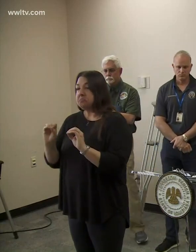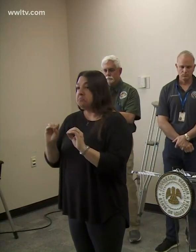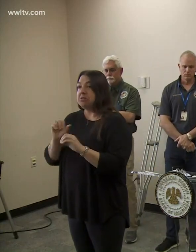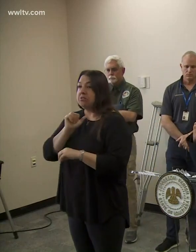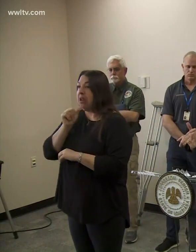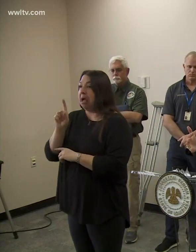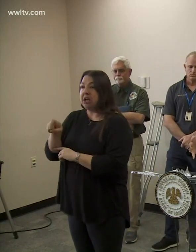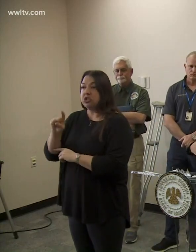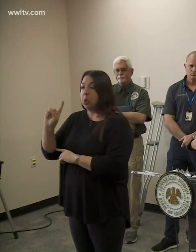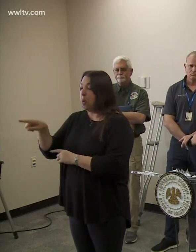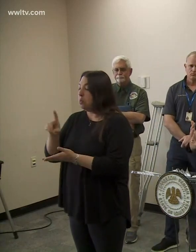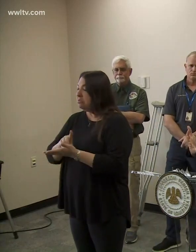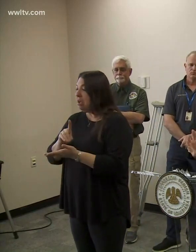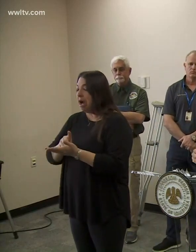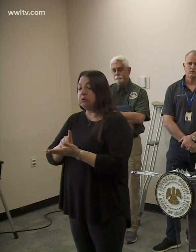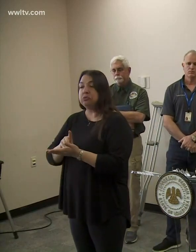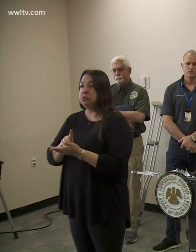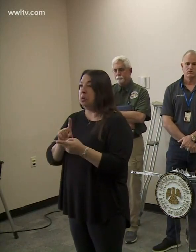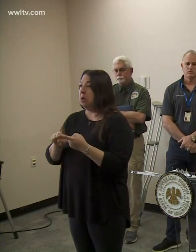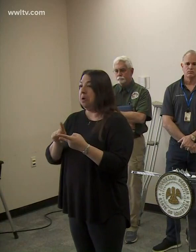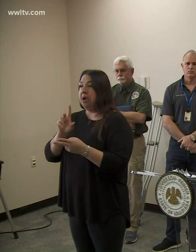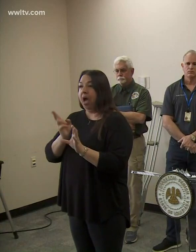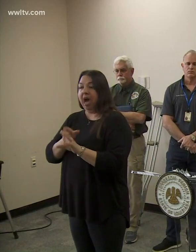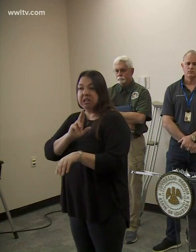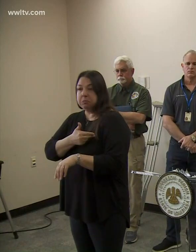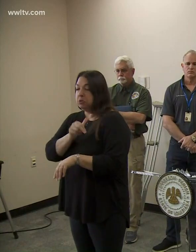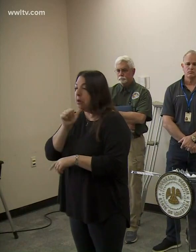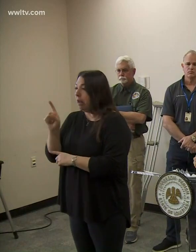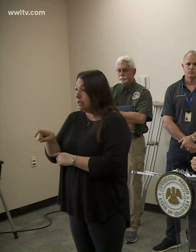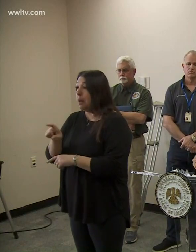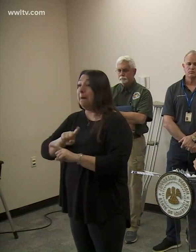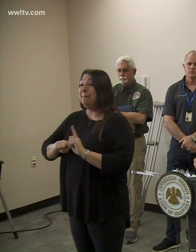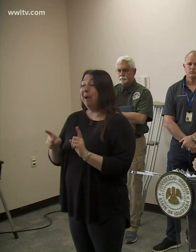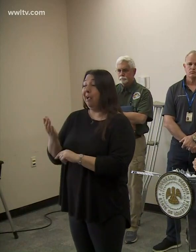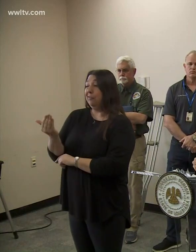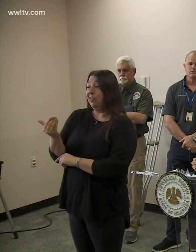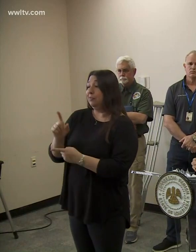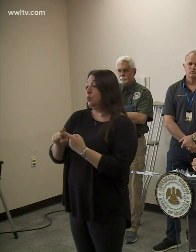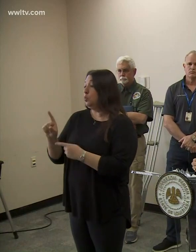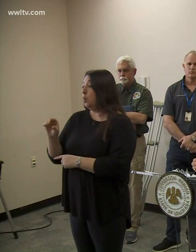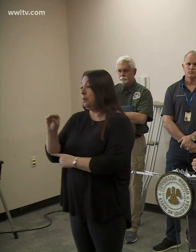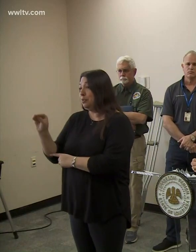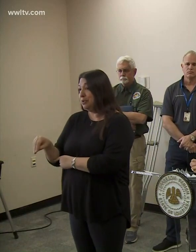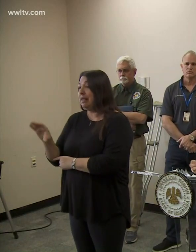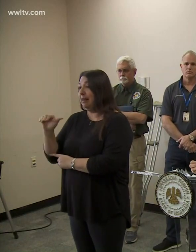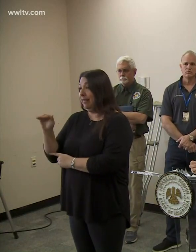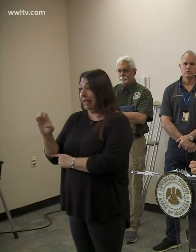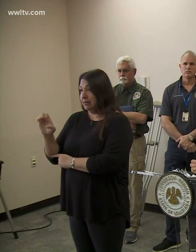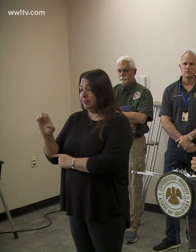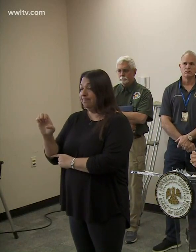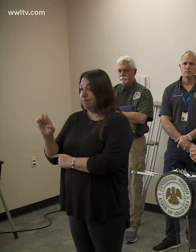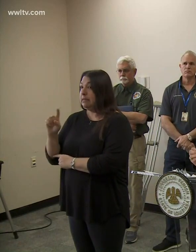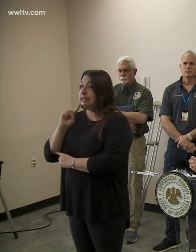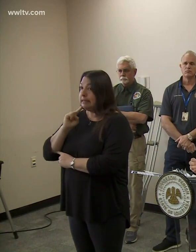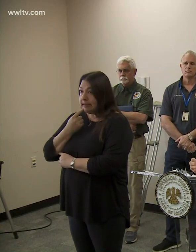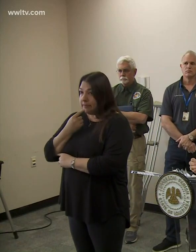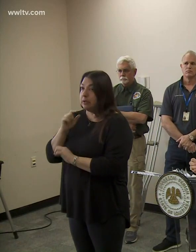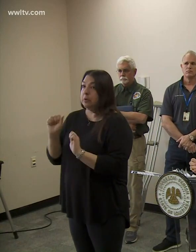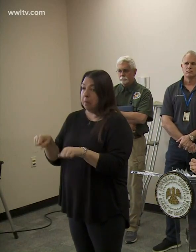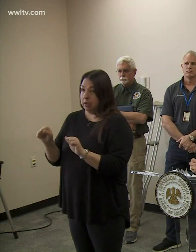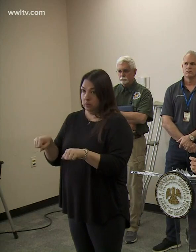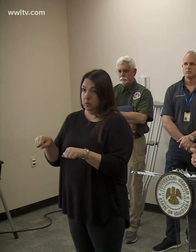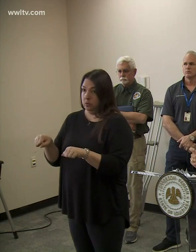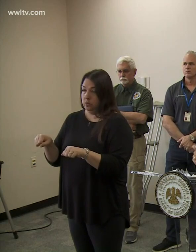not necessary to go to your doctor, not necessary to be hospitalized. But 15 to 20% of these cases can be quite